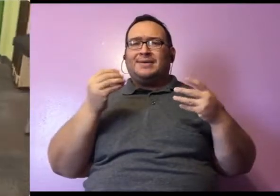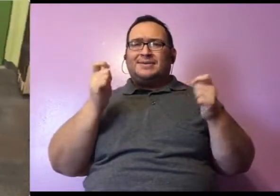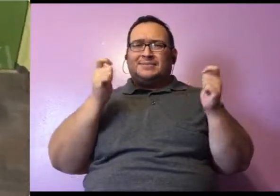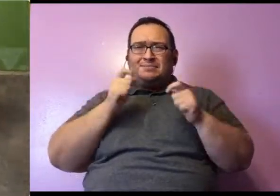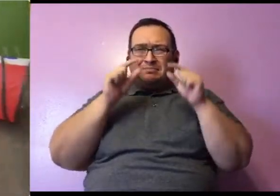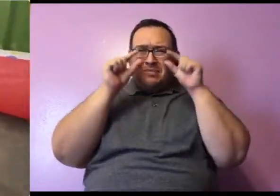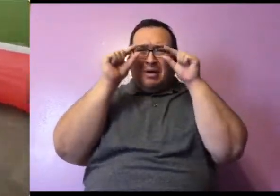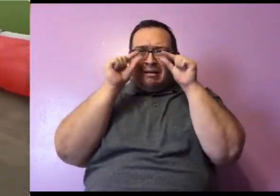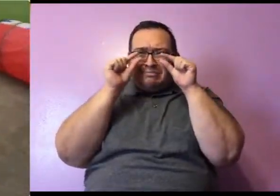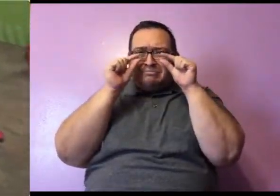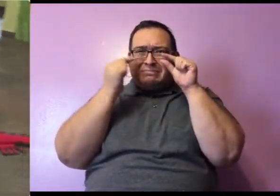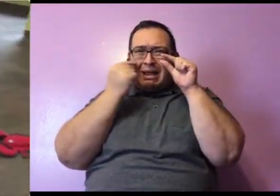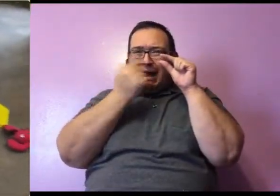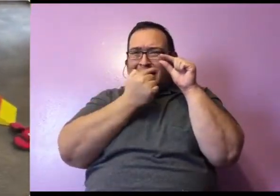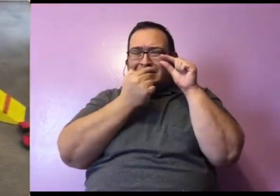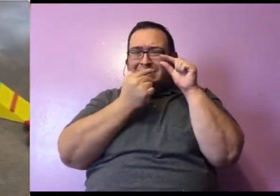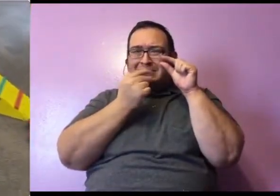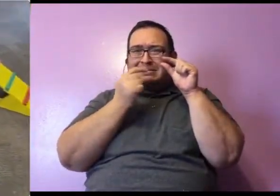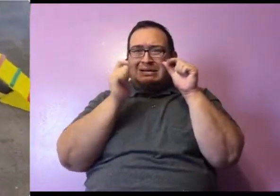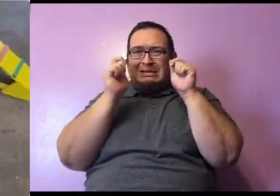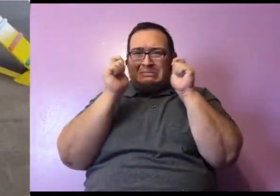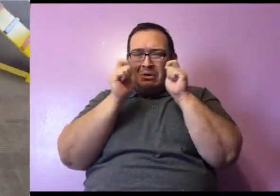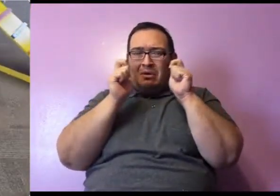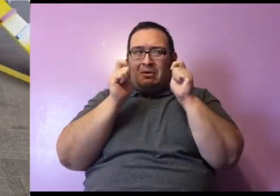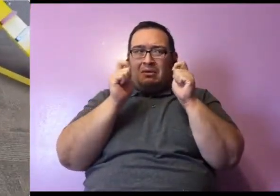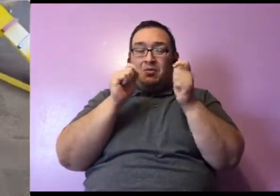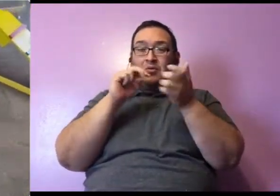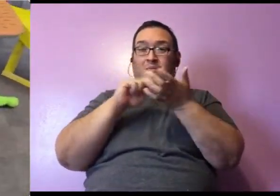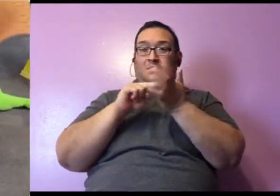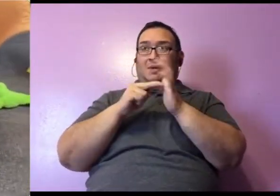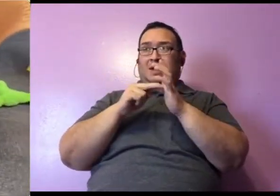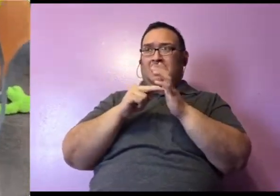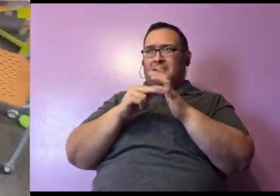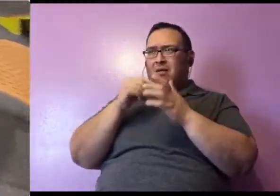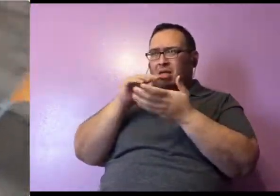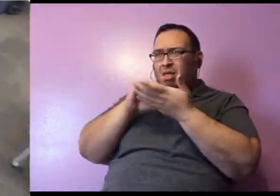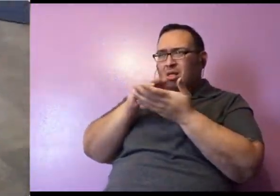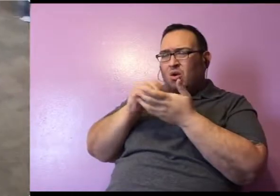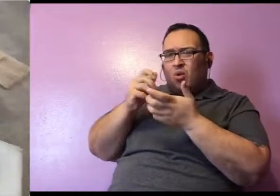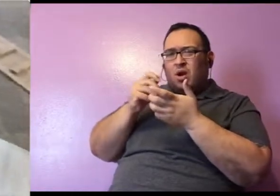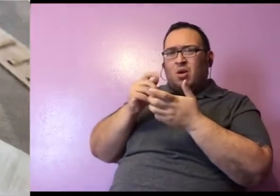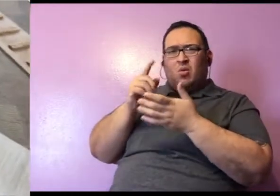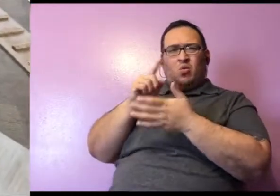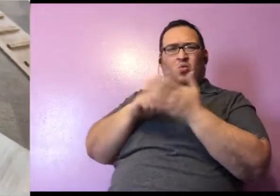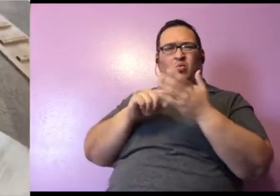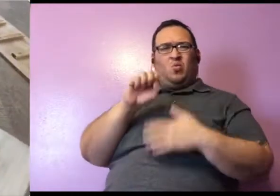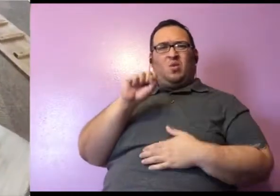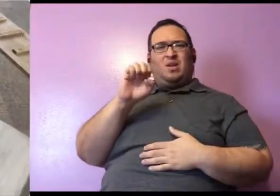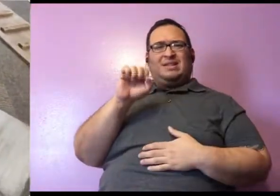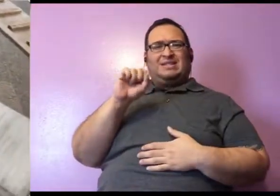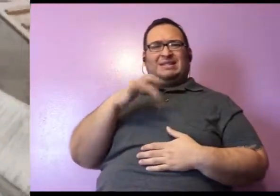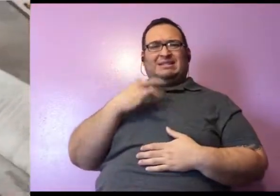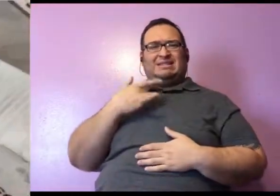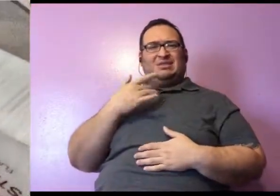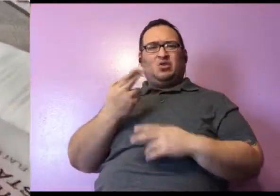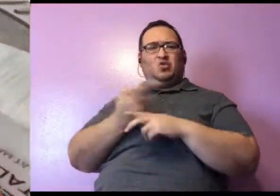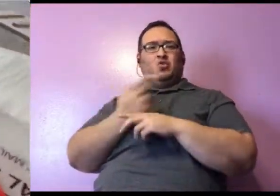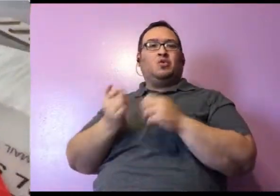tiny eyes. Teeny tiny eyes. Yeah. So that usually tells me what senses the animal uses the